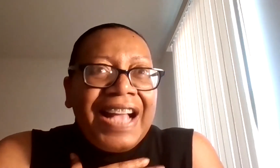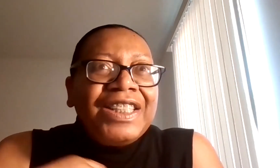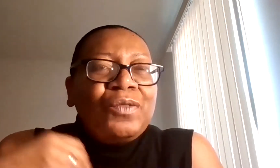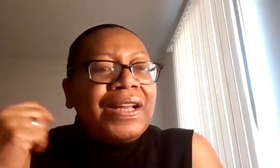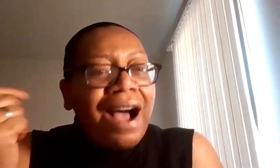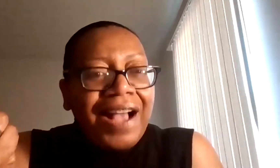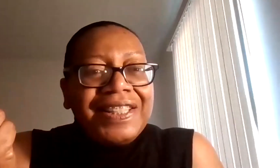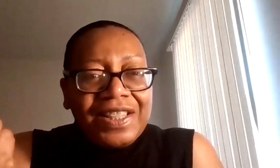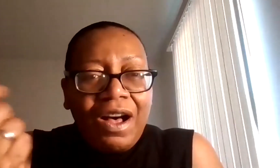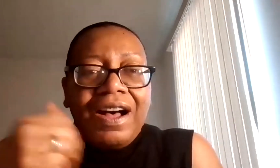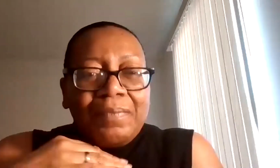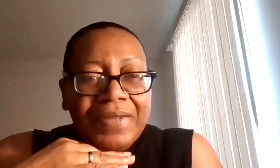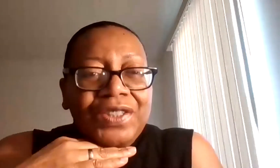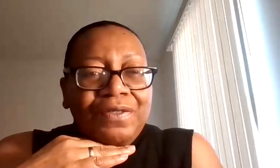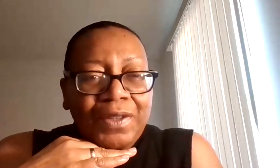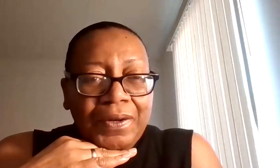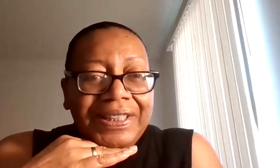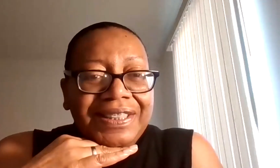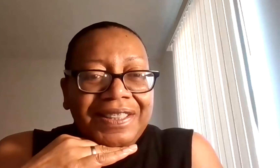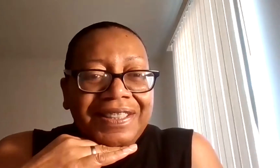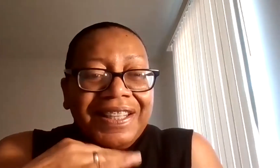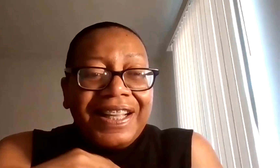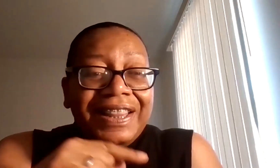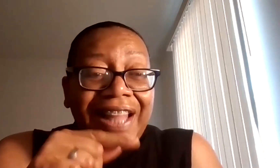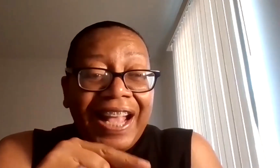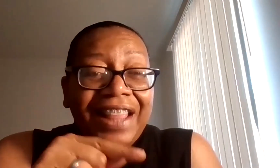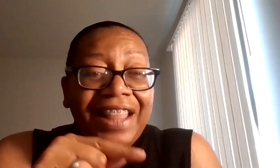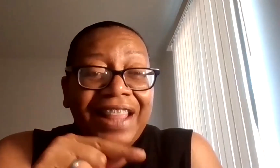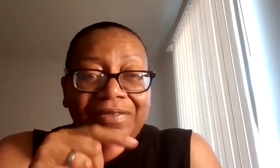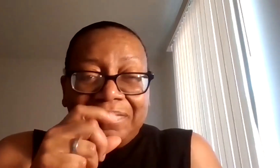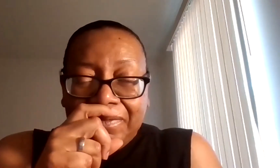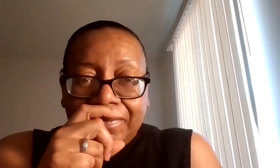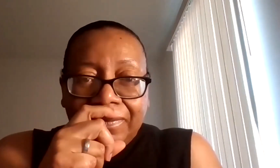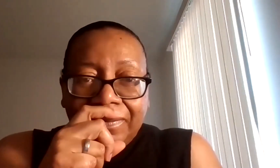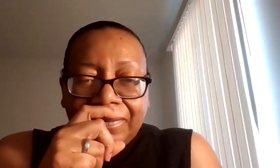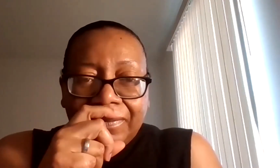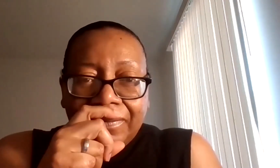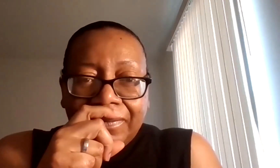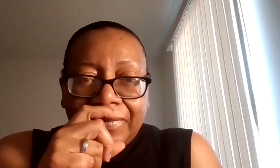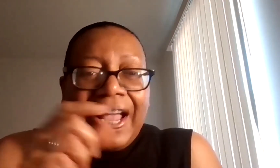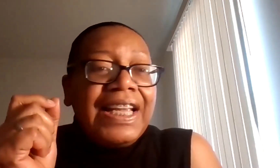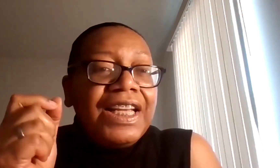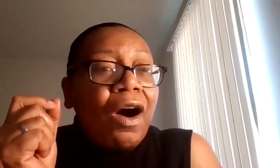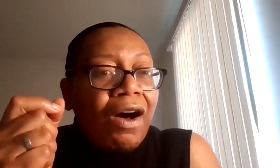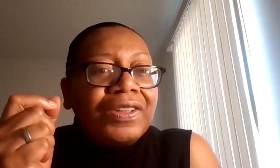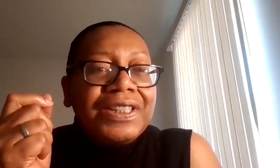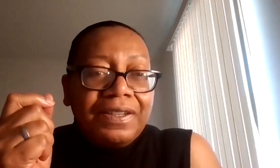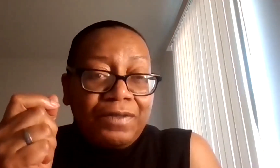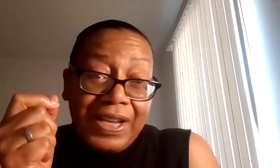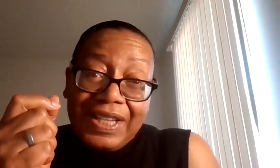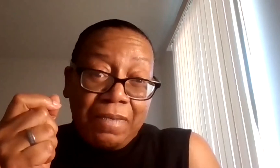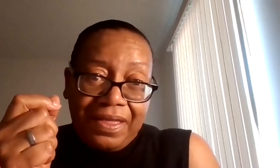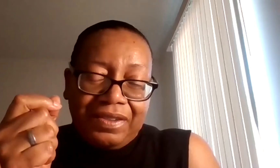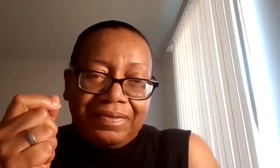And when I saw Mr. Floyd laying there, and he called